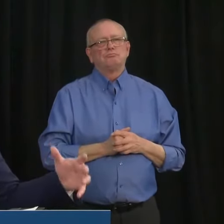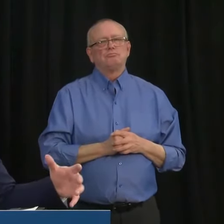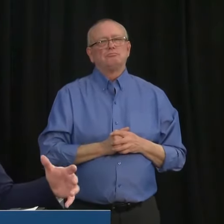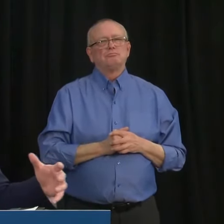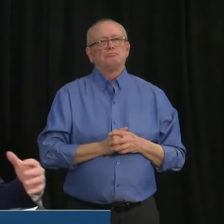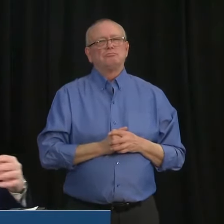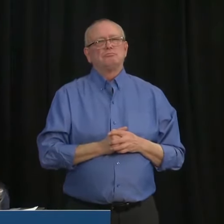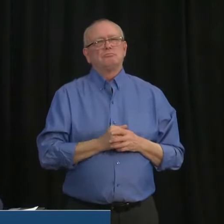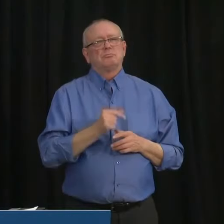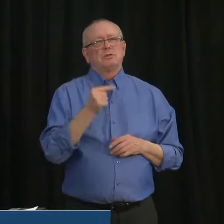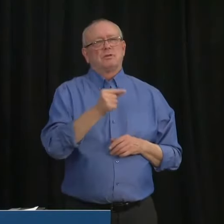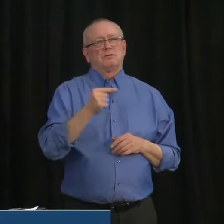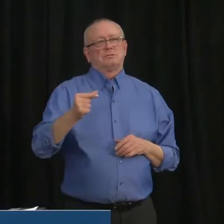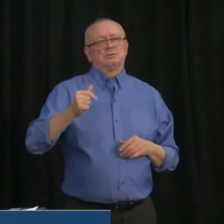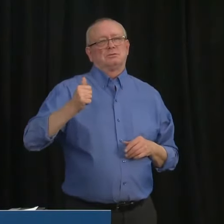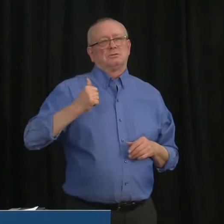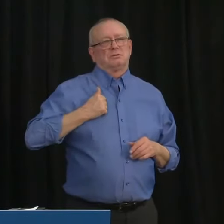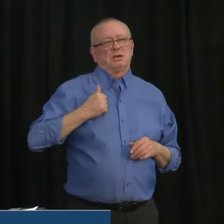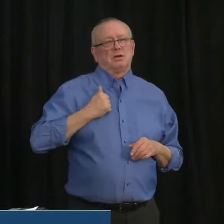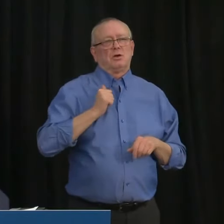agreement of provinces and territories